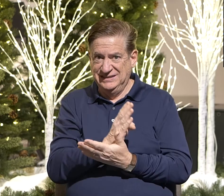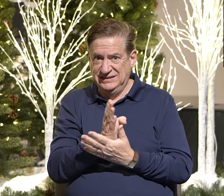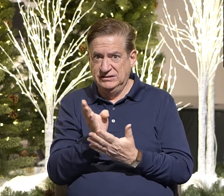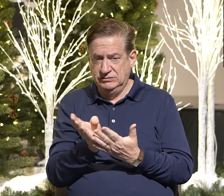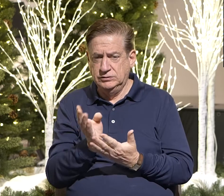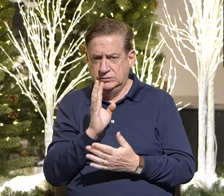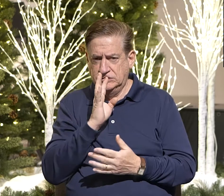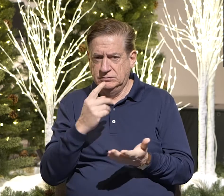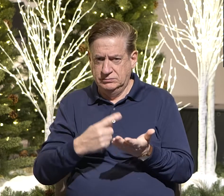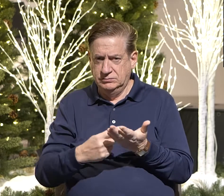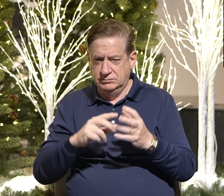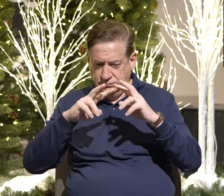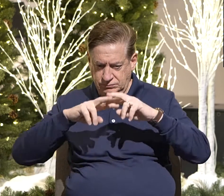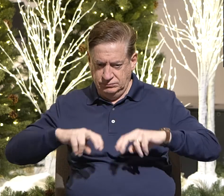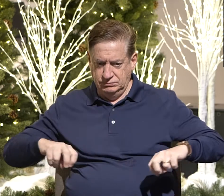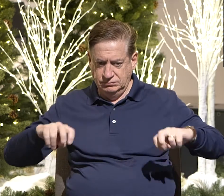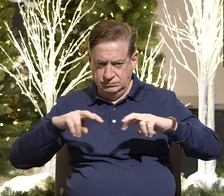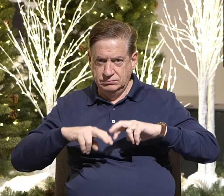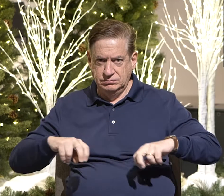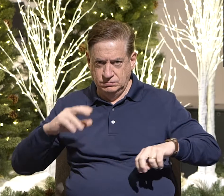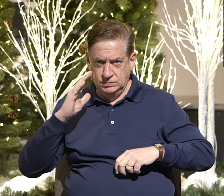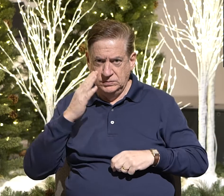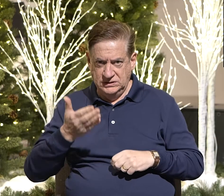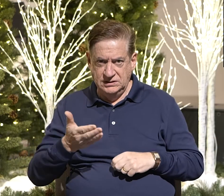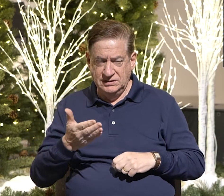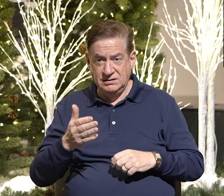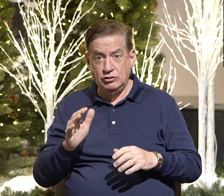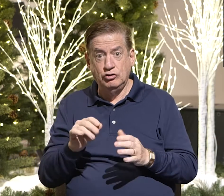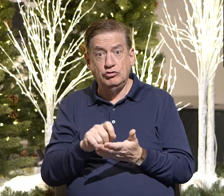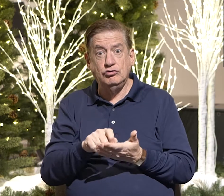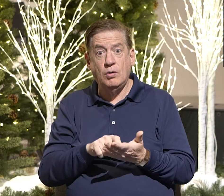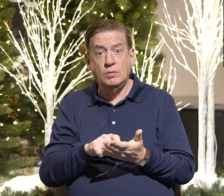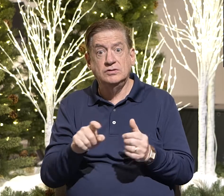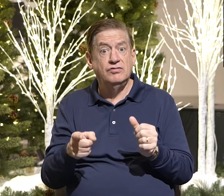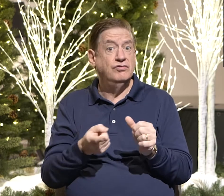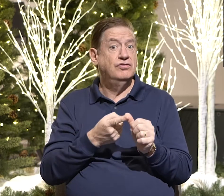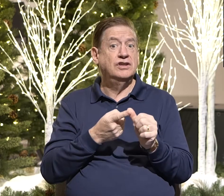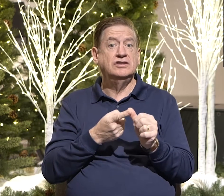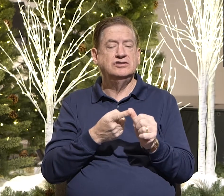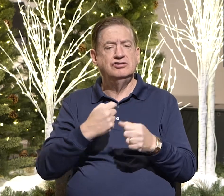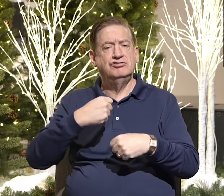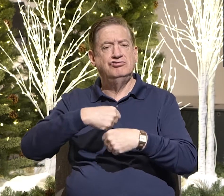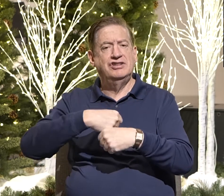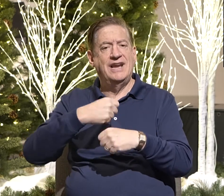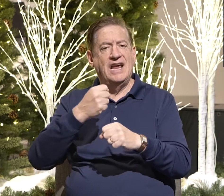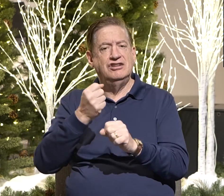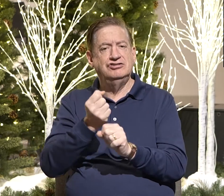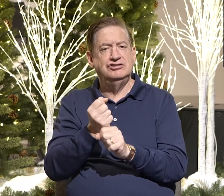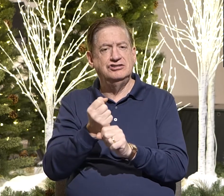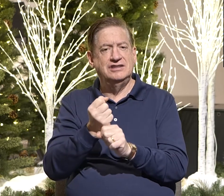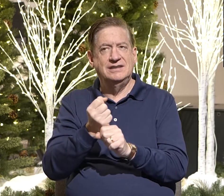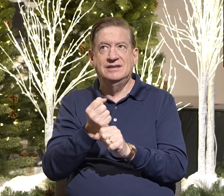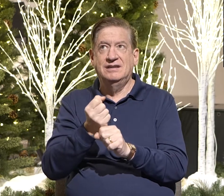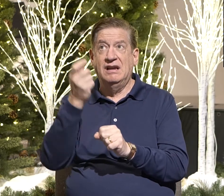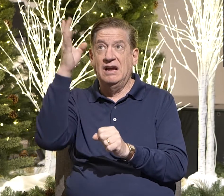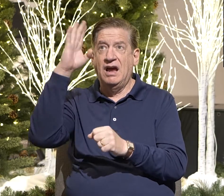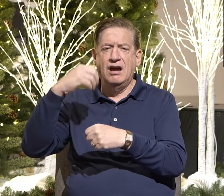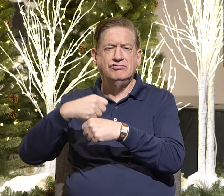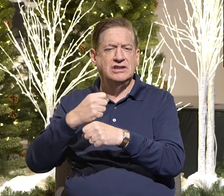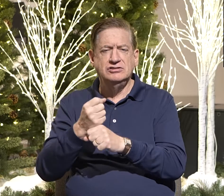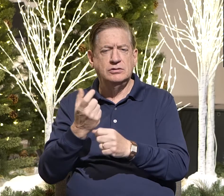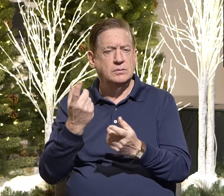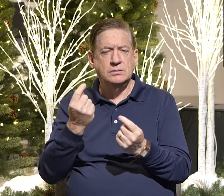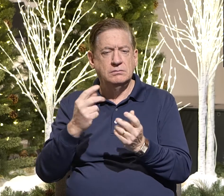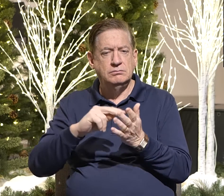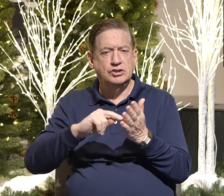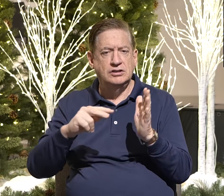points. But you have it in your notes there and it's, that first one is creation, a purpose. In